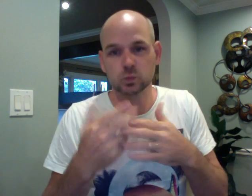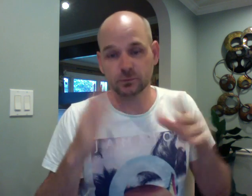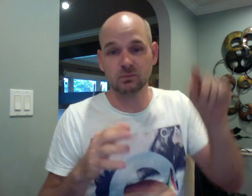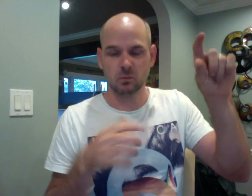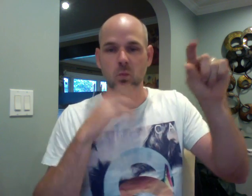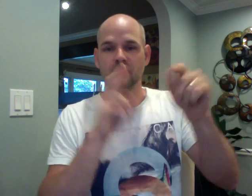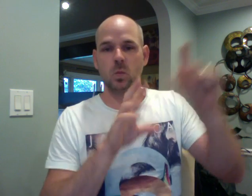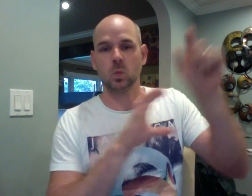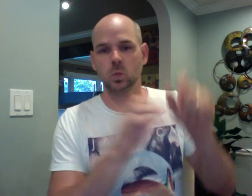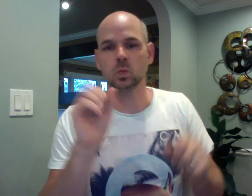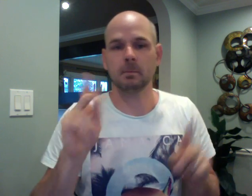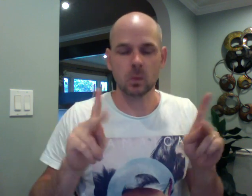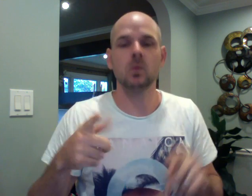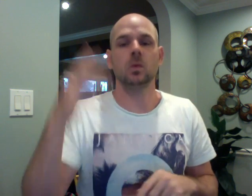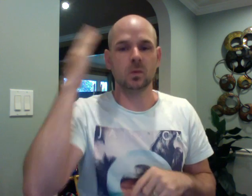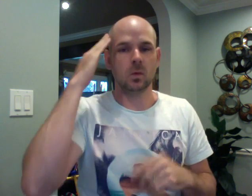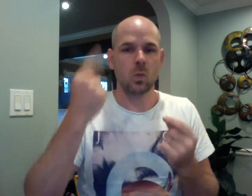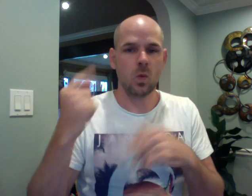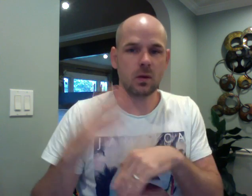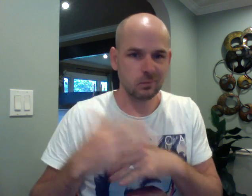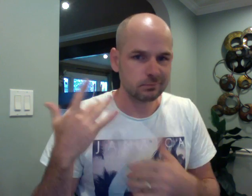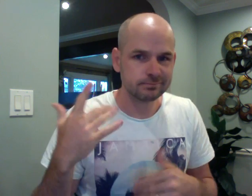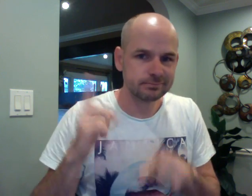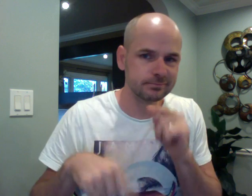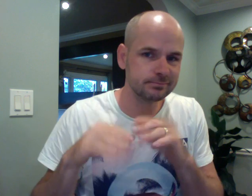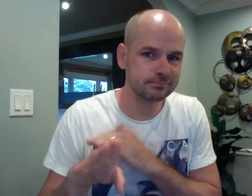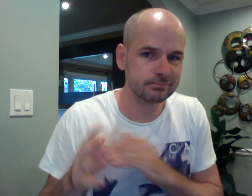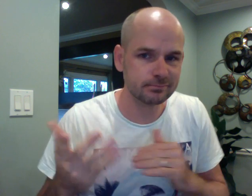I want I want the chicken!